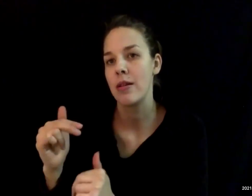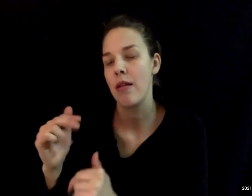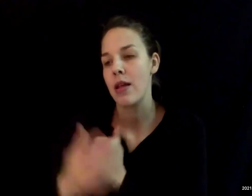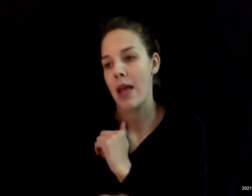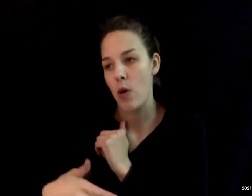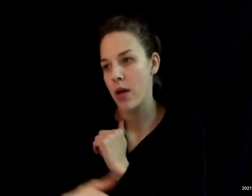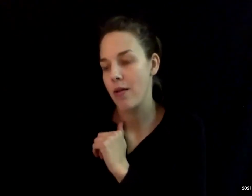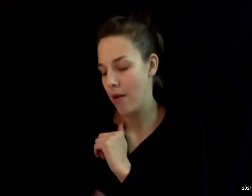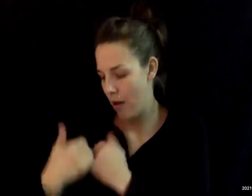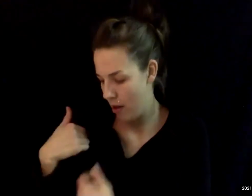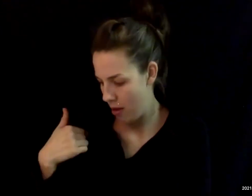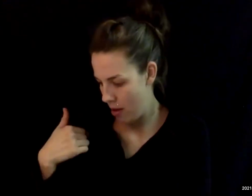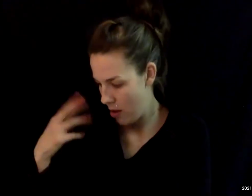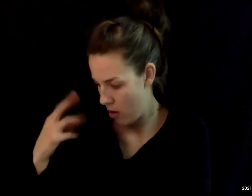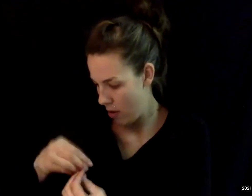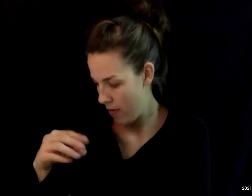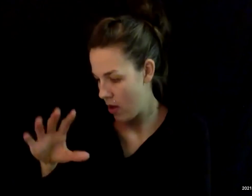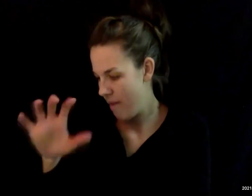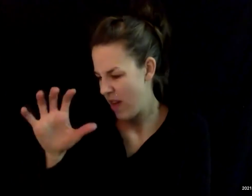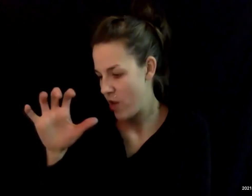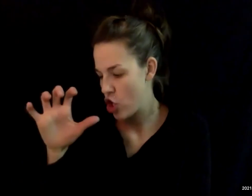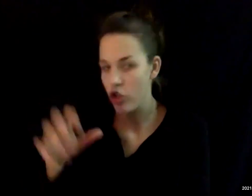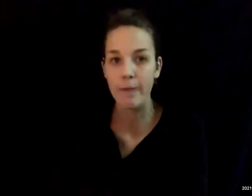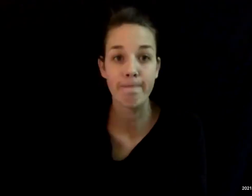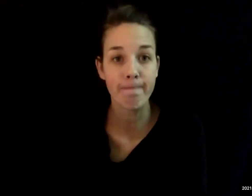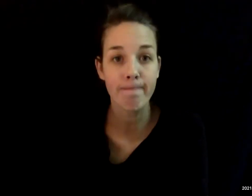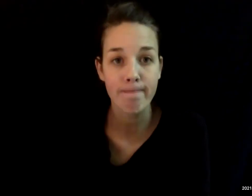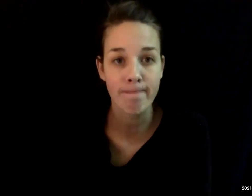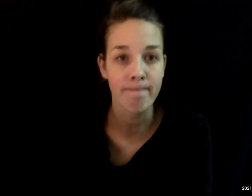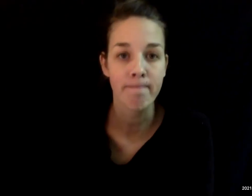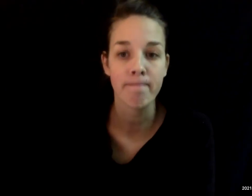and that is about 500 doses so far.